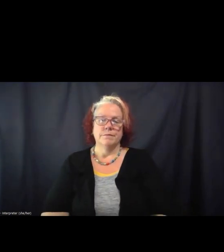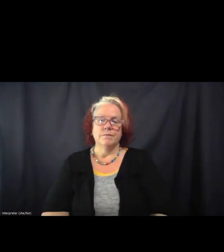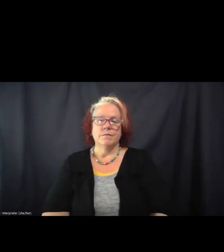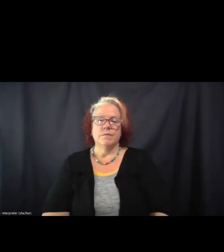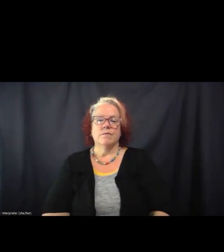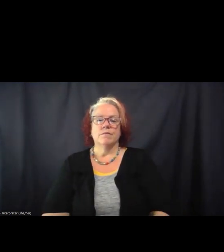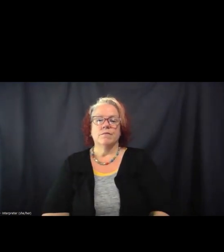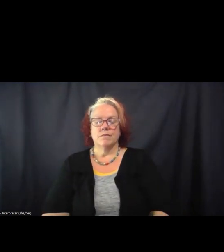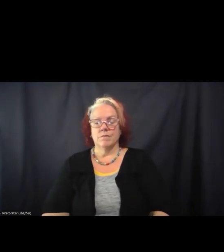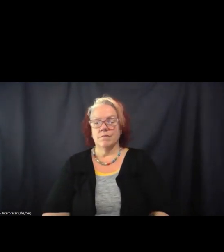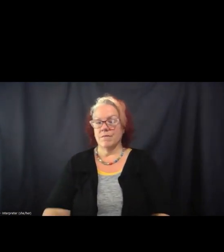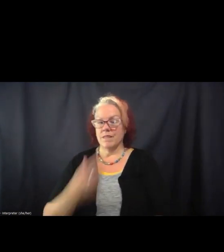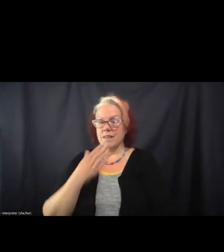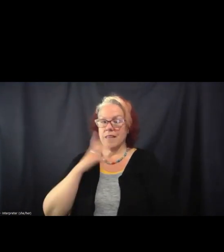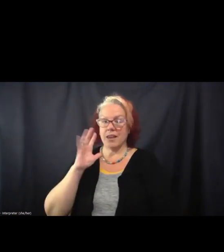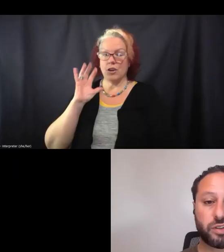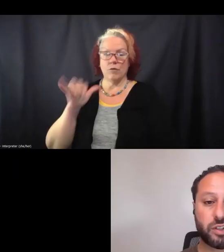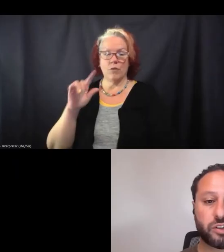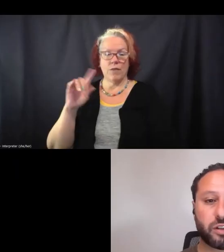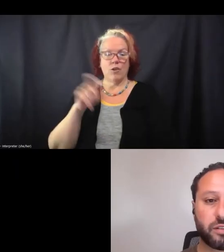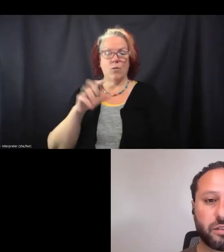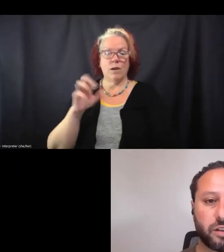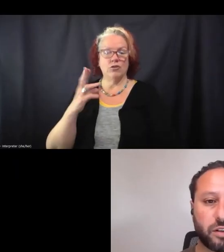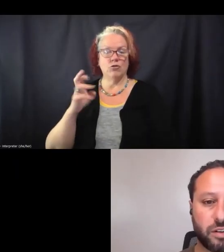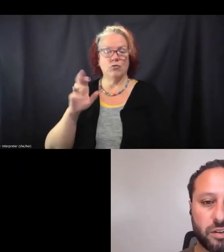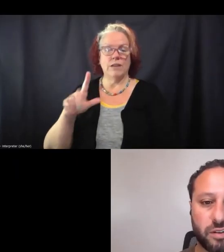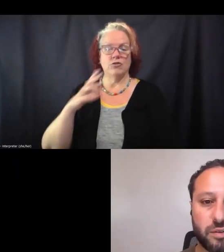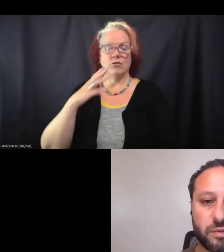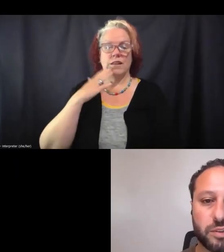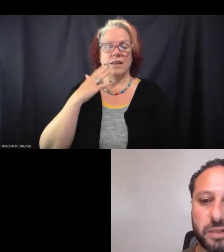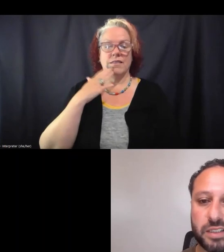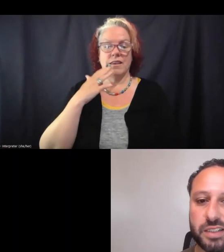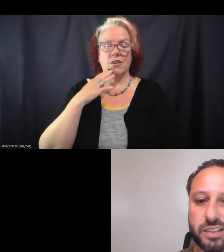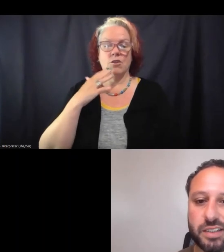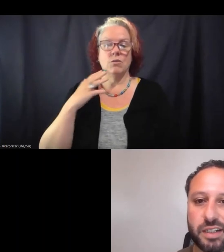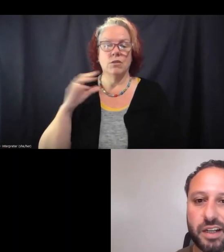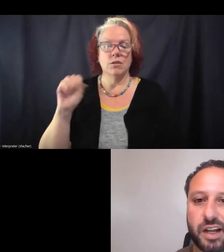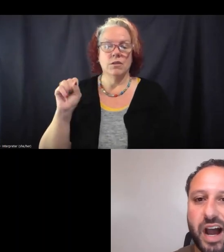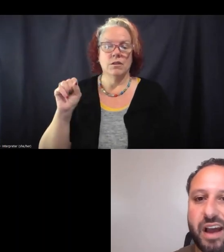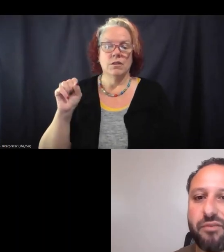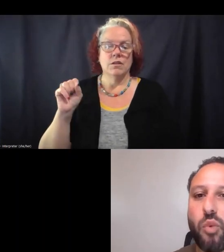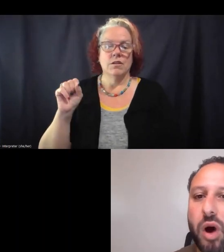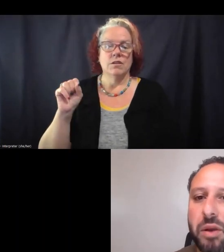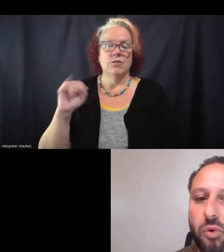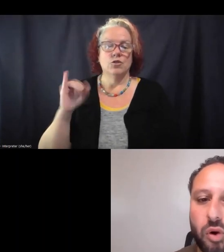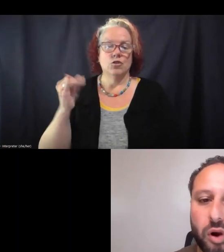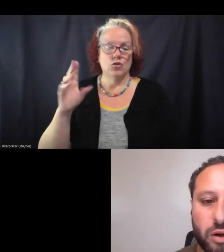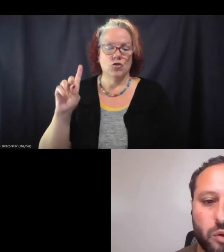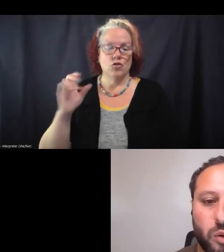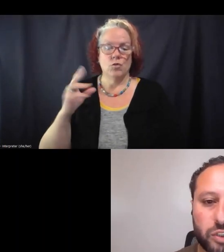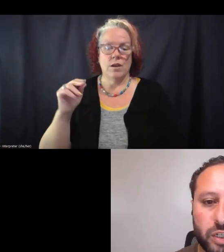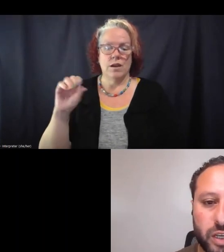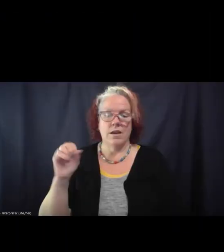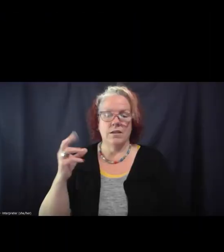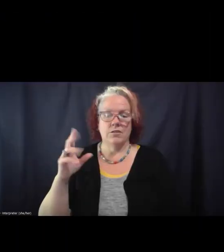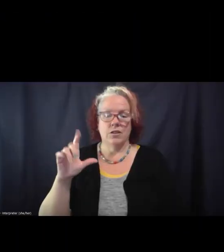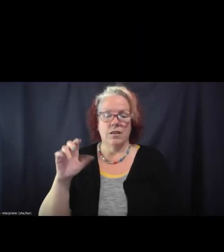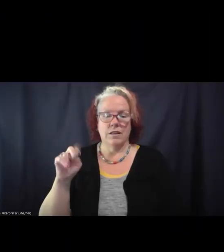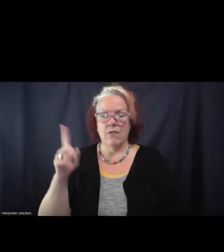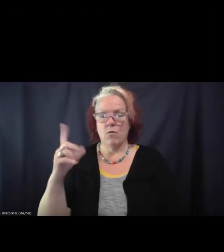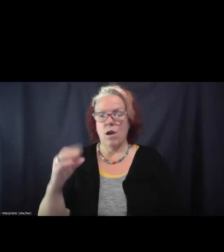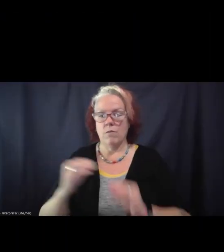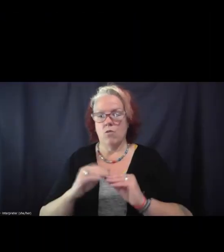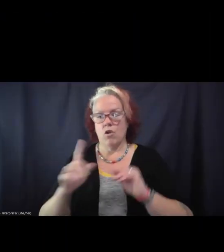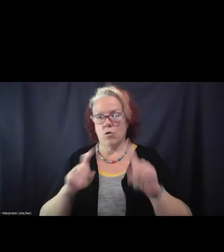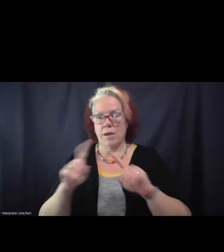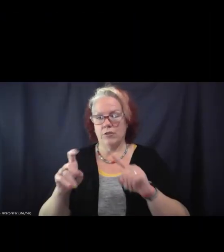Thank you for that question, Rachel, and thanks to you and Sean for your responses. I have one more question and then